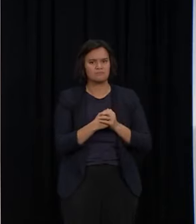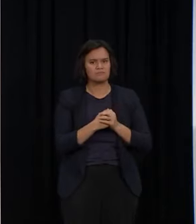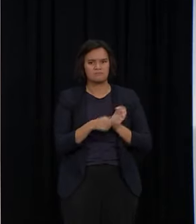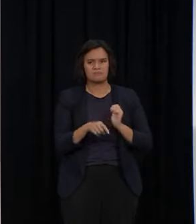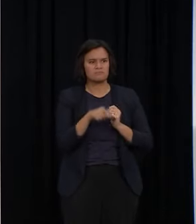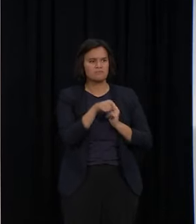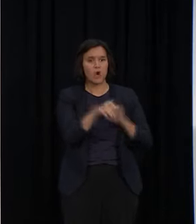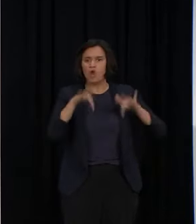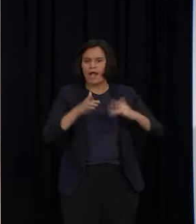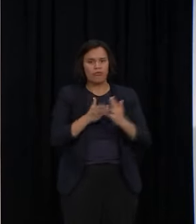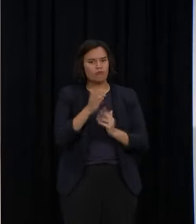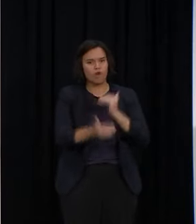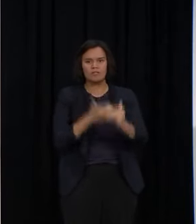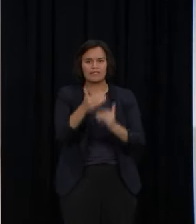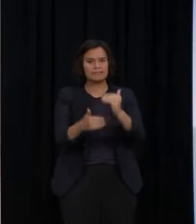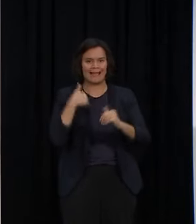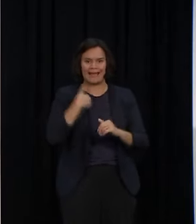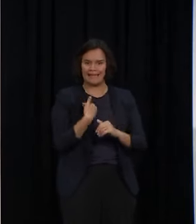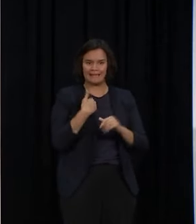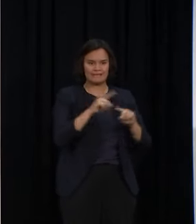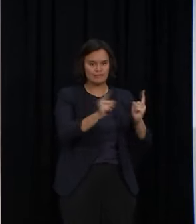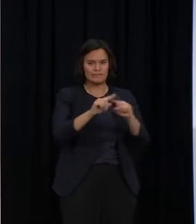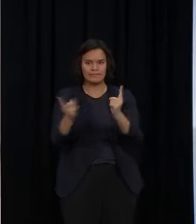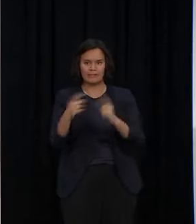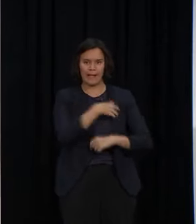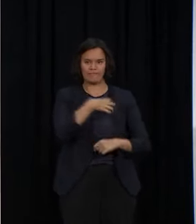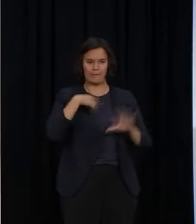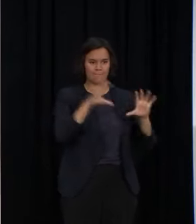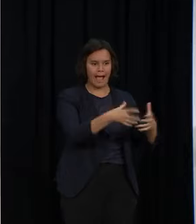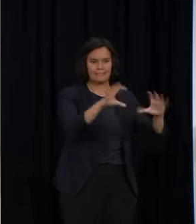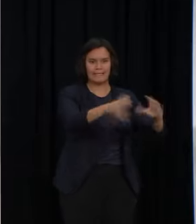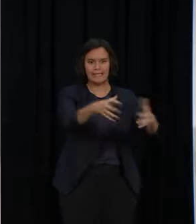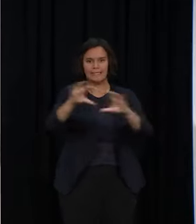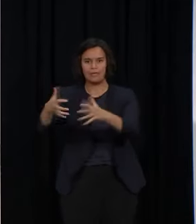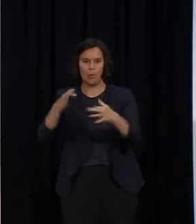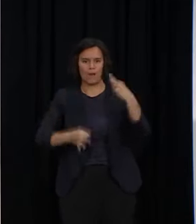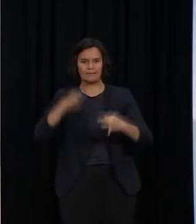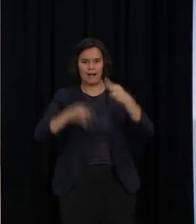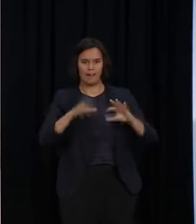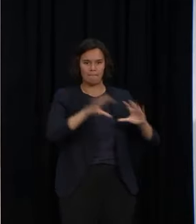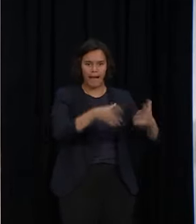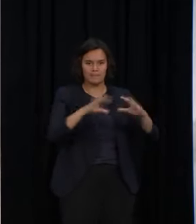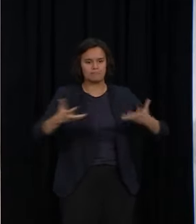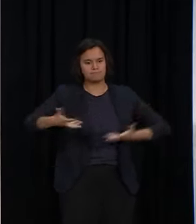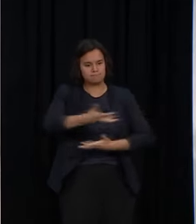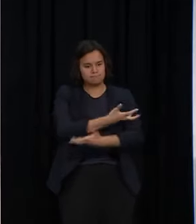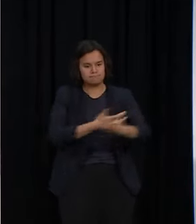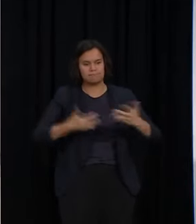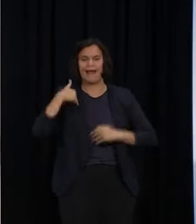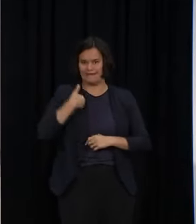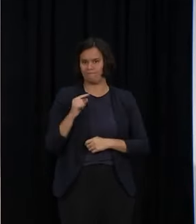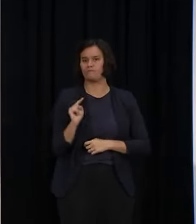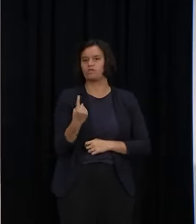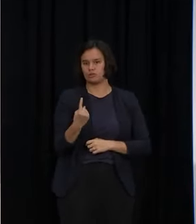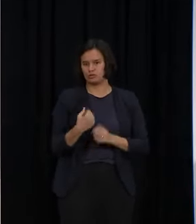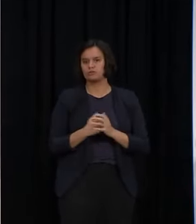consideration of all parties in Parliament. What I have no doubt of is the value in us undertaking an